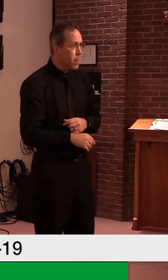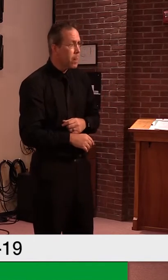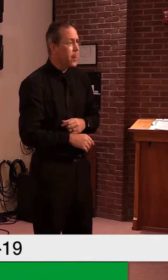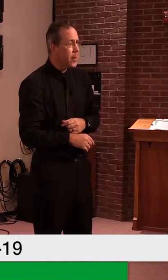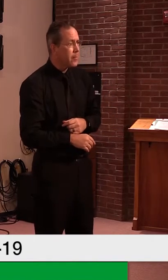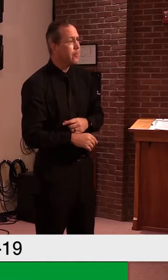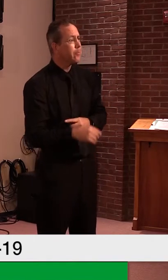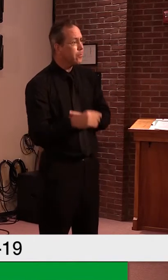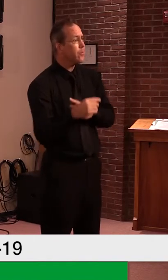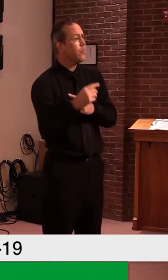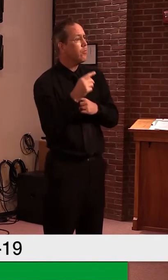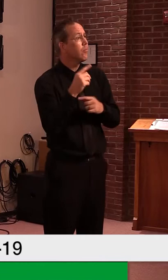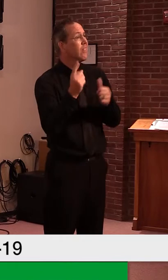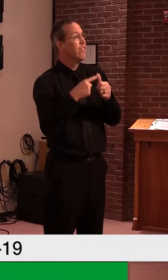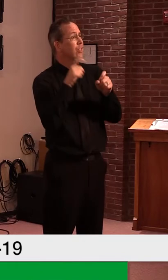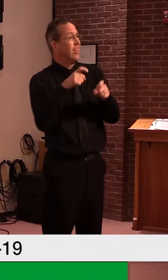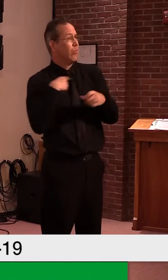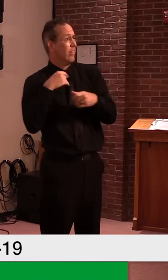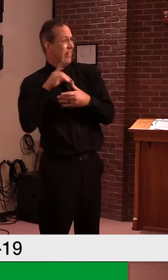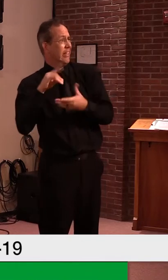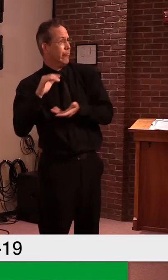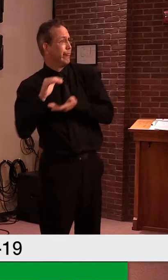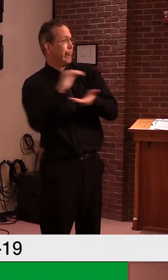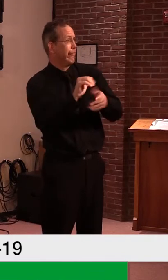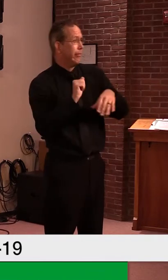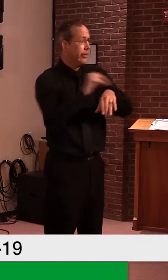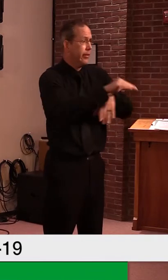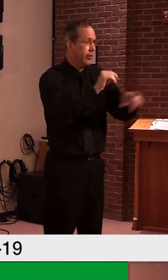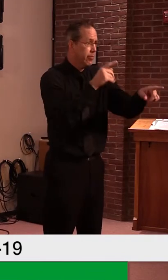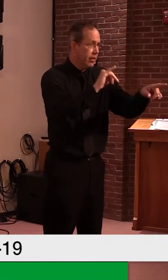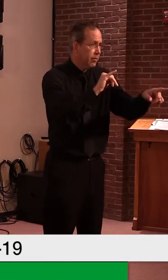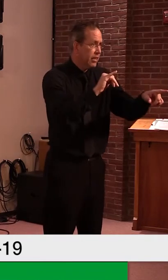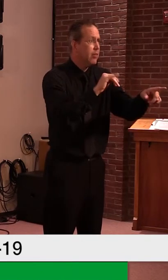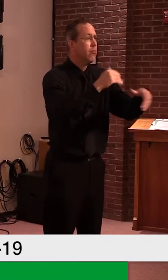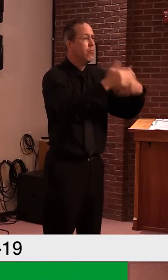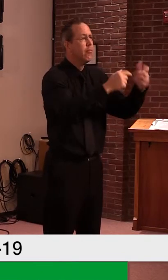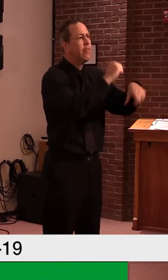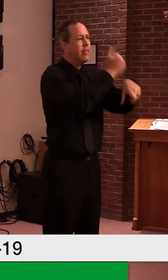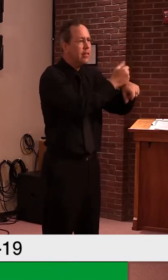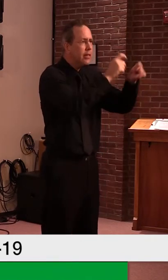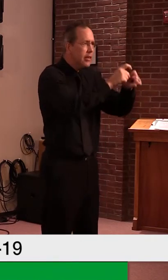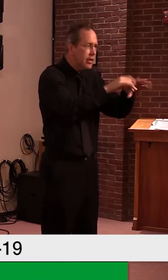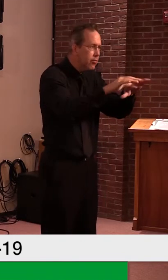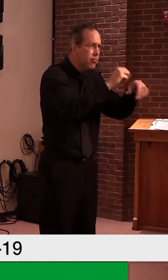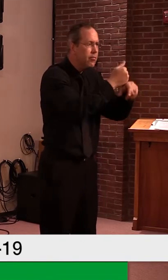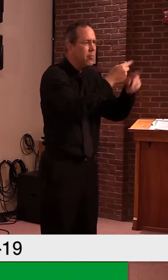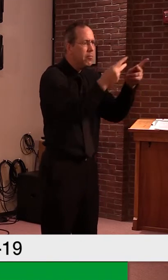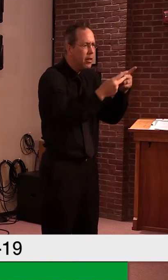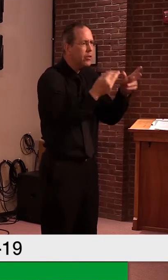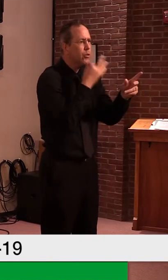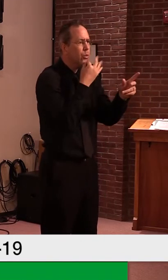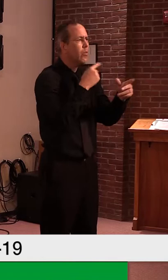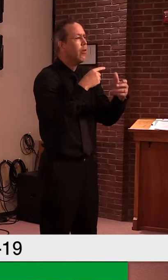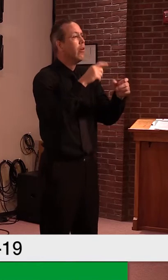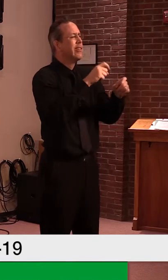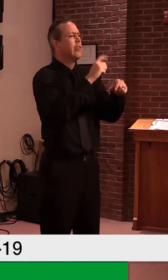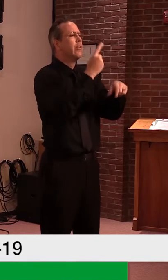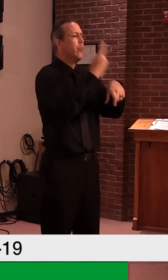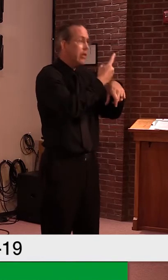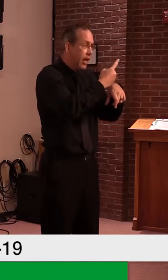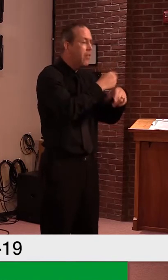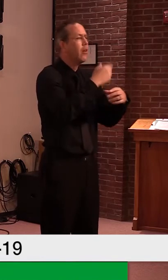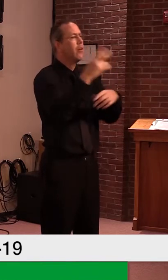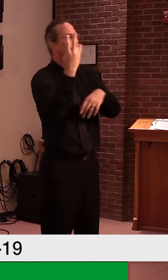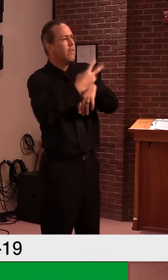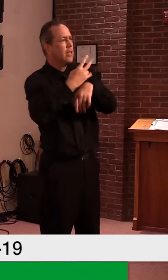testing, the seven, the 13 days. Um, so far we have not heard of any sort of restrictions on